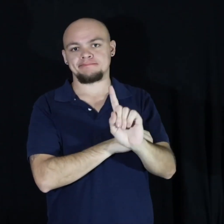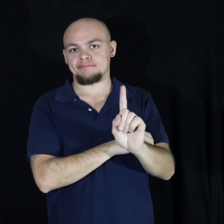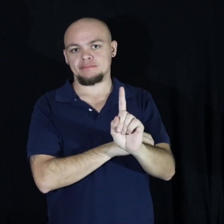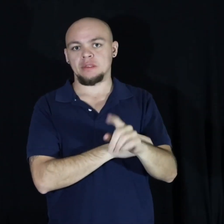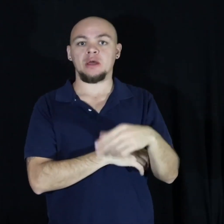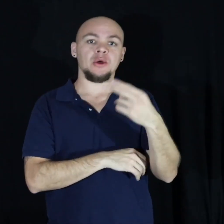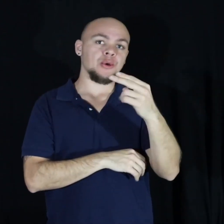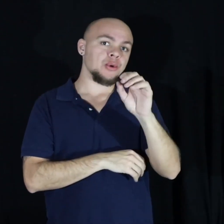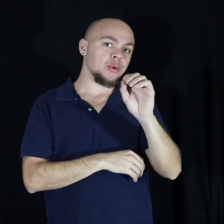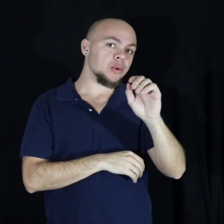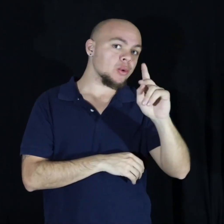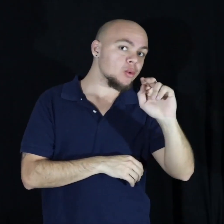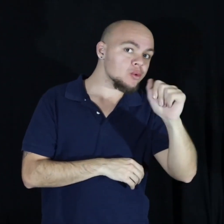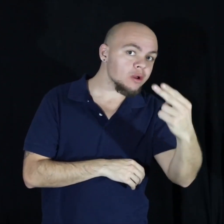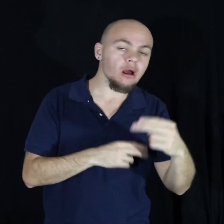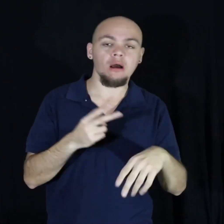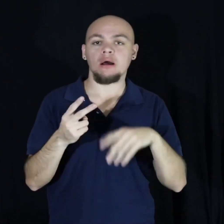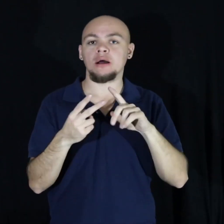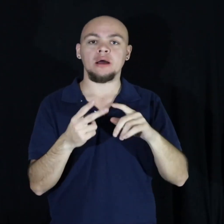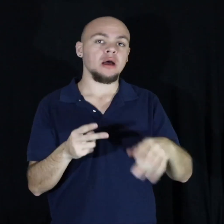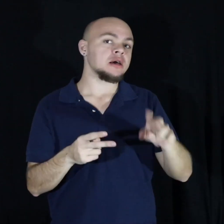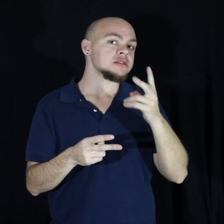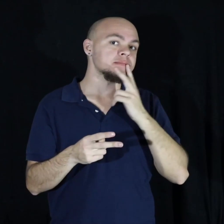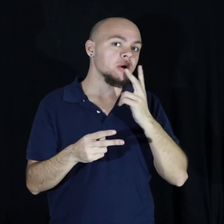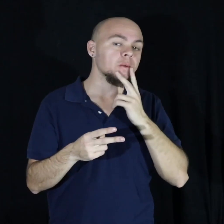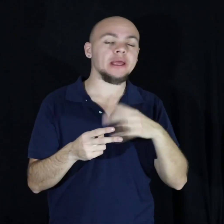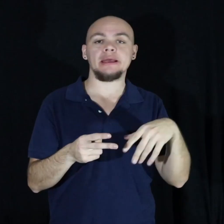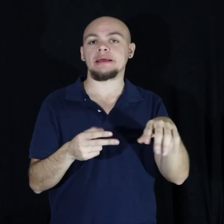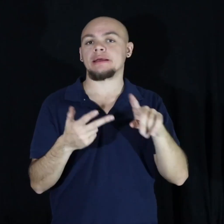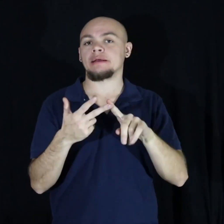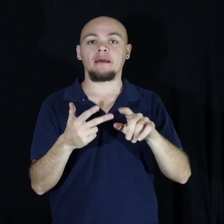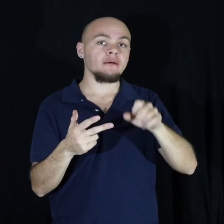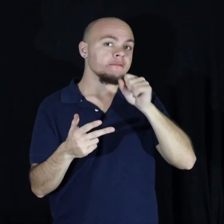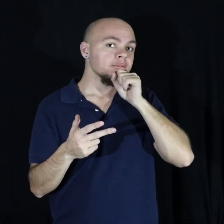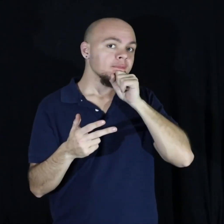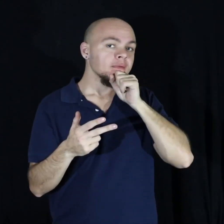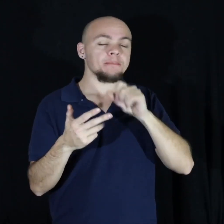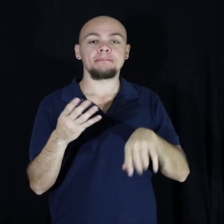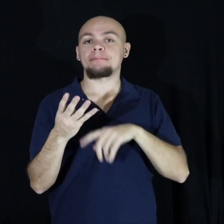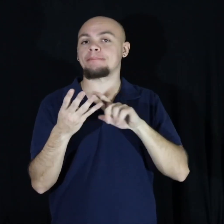hookah smoking vaping alcohol maybe drugs